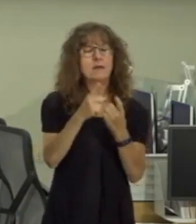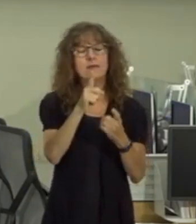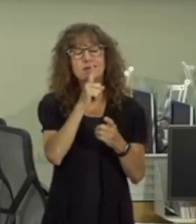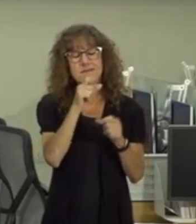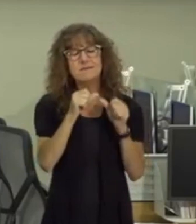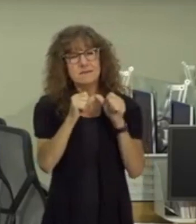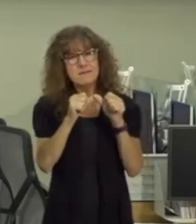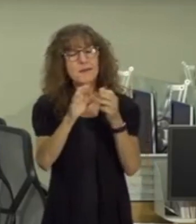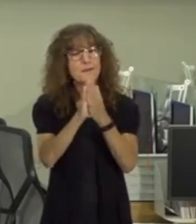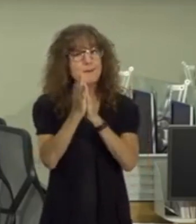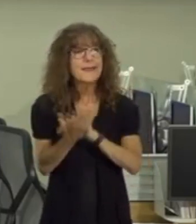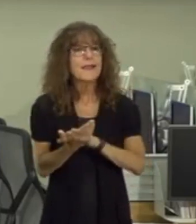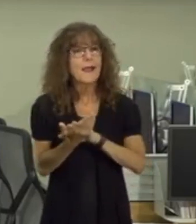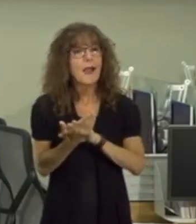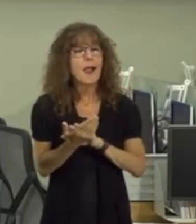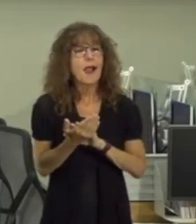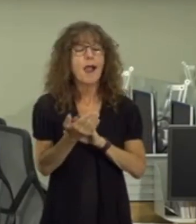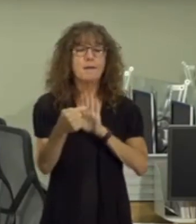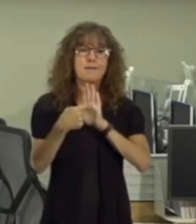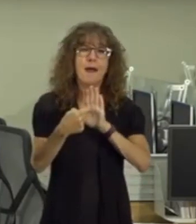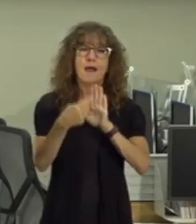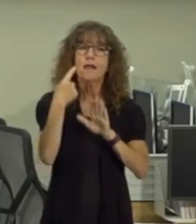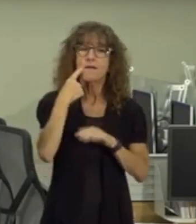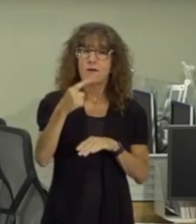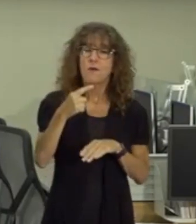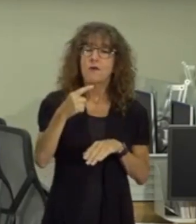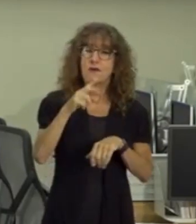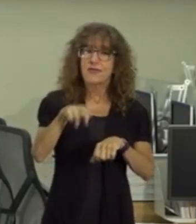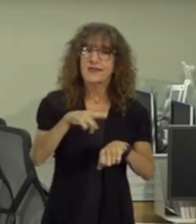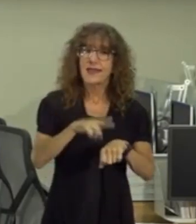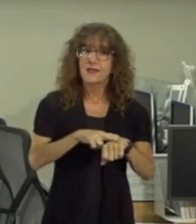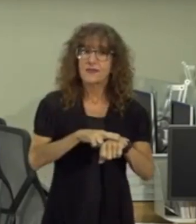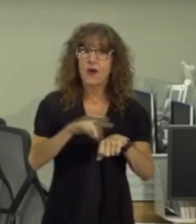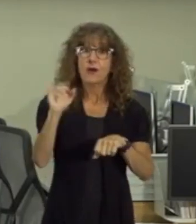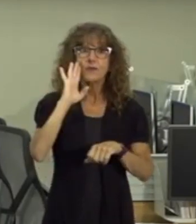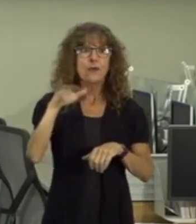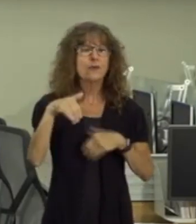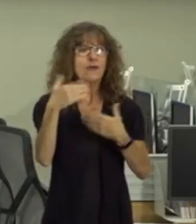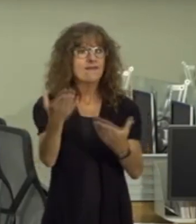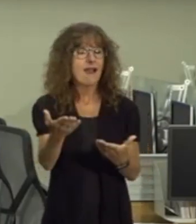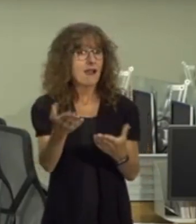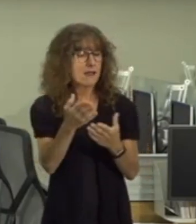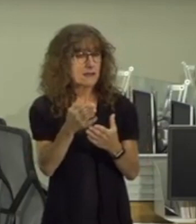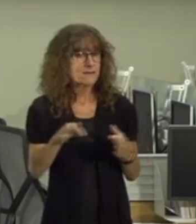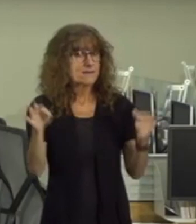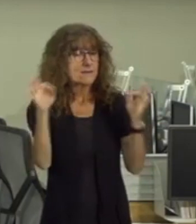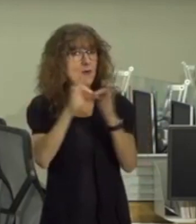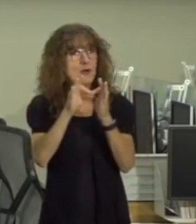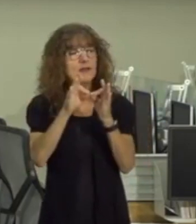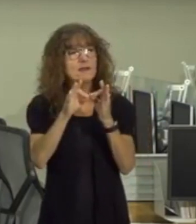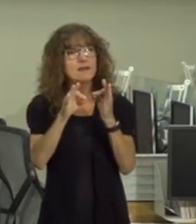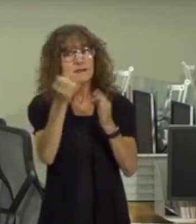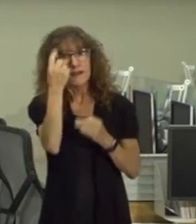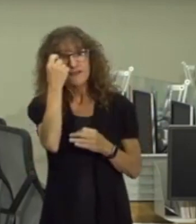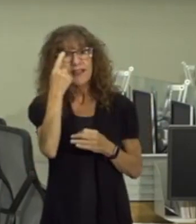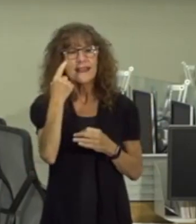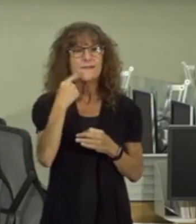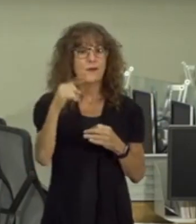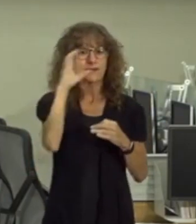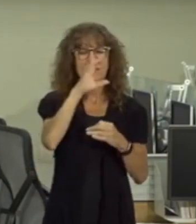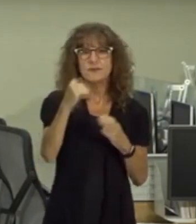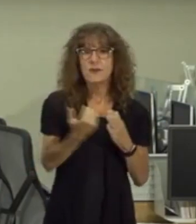continue to become a model for our nation they will also provide valuable insight on our search for a new police chief